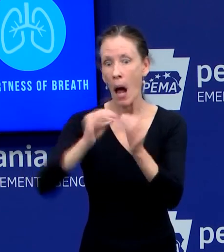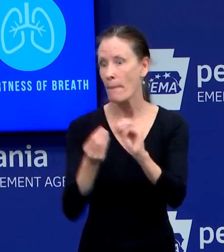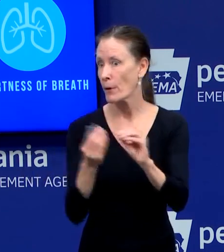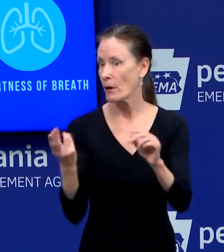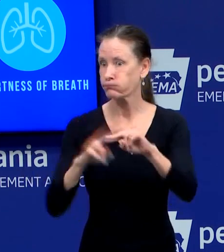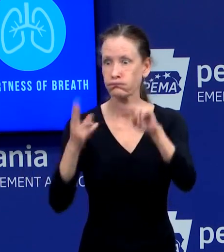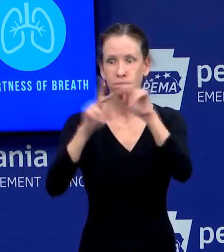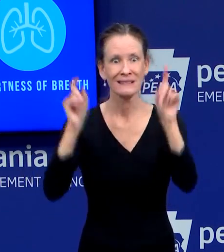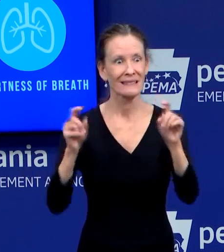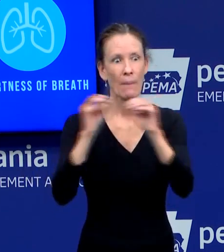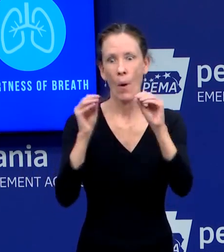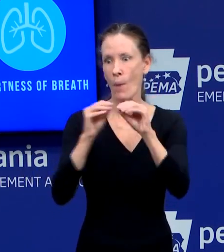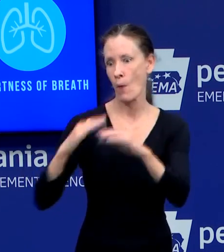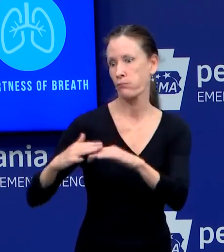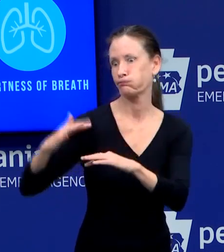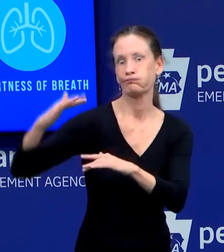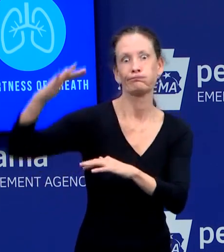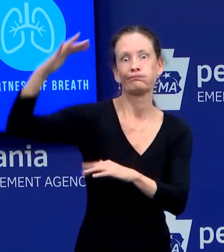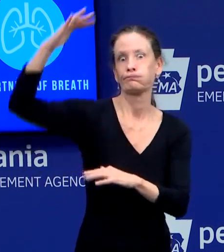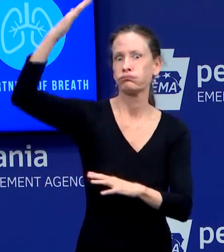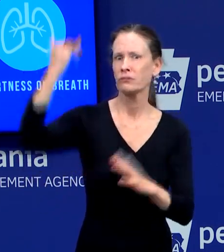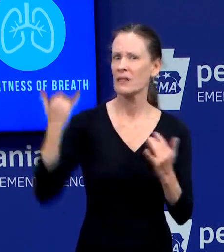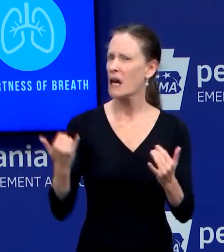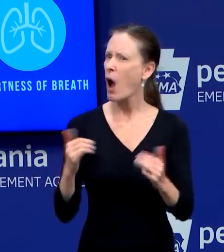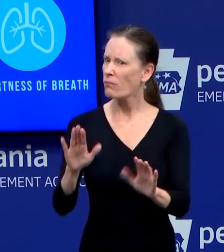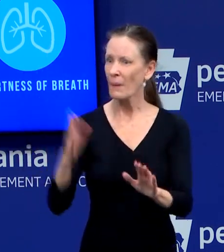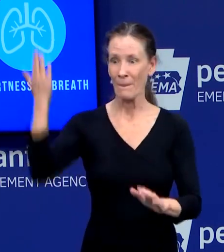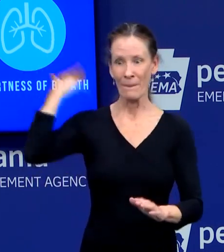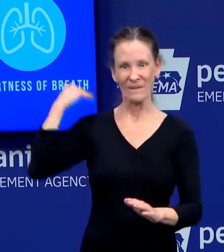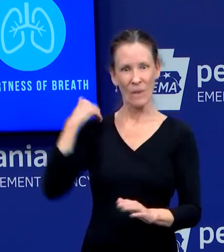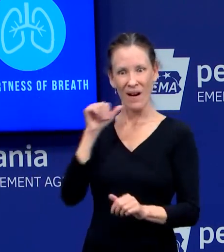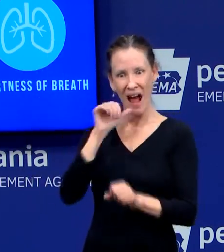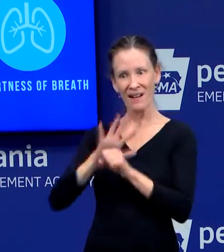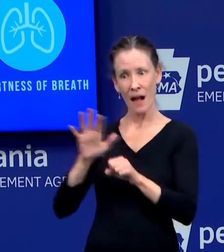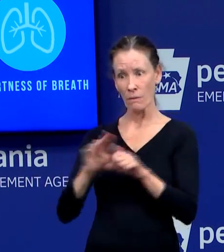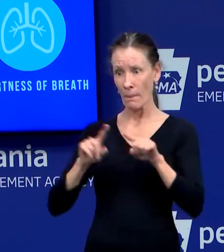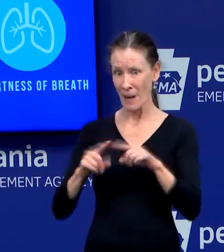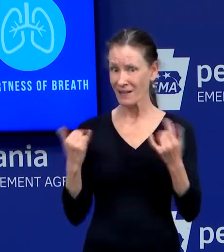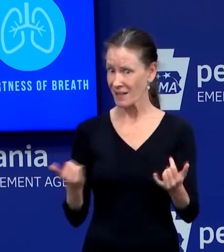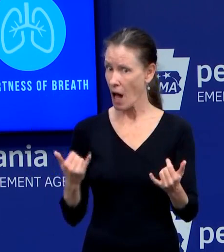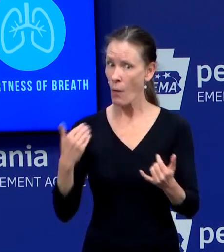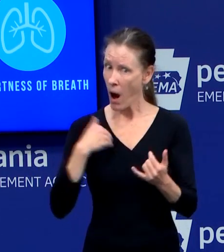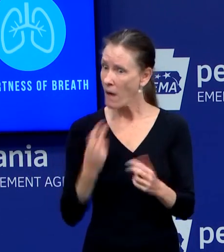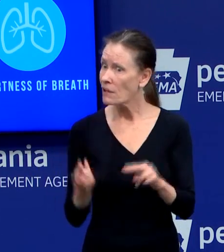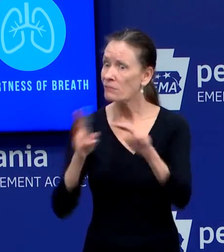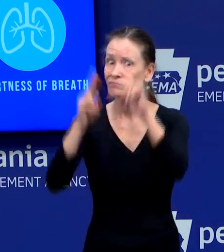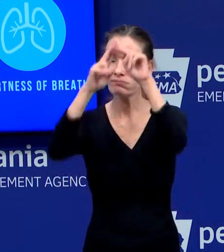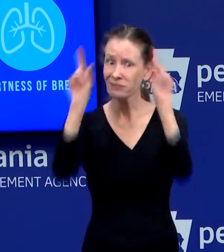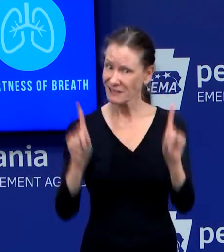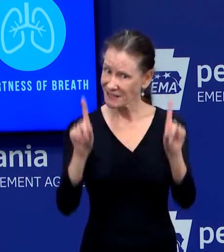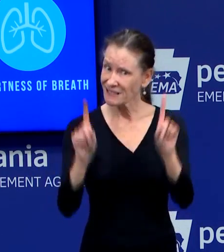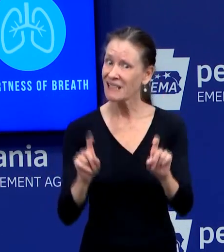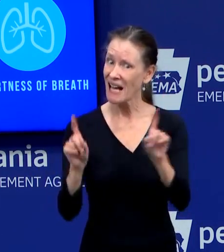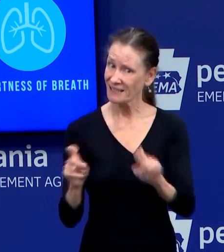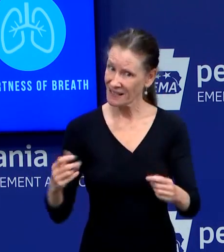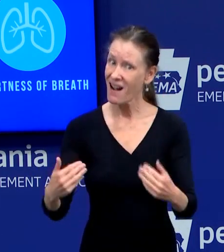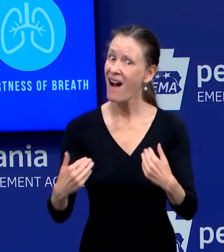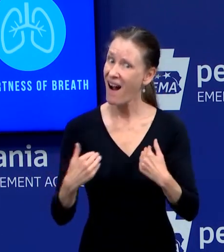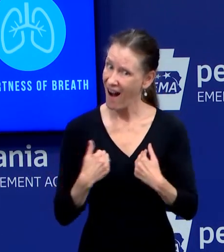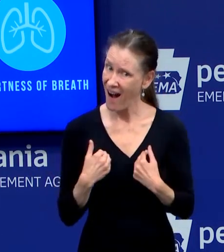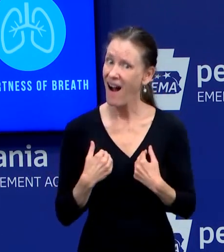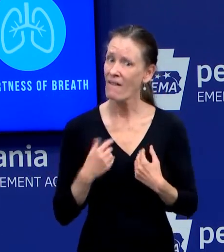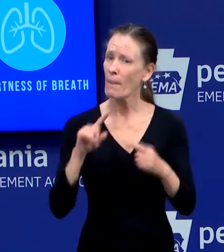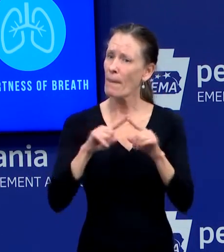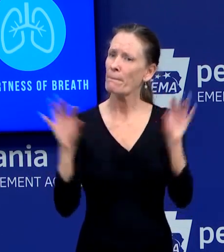And according to that capacity, we are testing, you know, anyone that, that has fit the criteria, and we've relaxed the criteria.